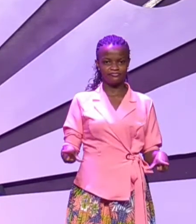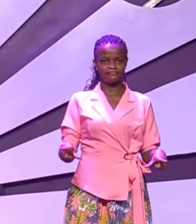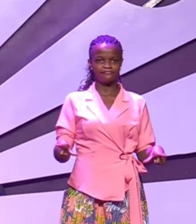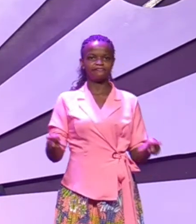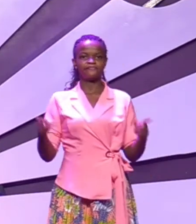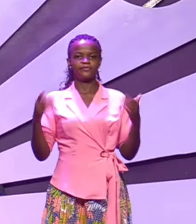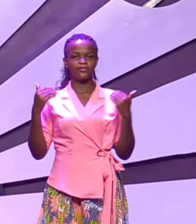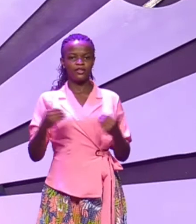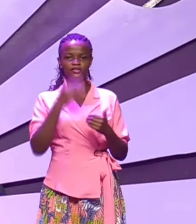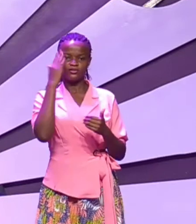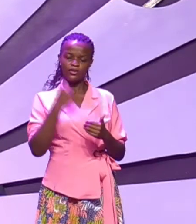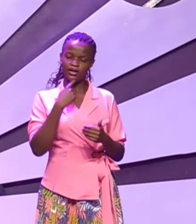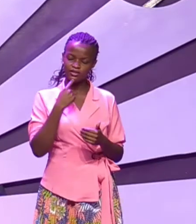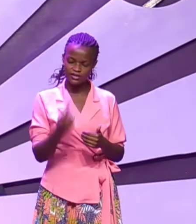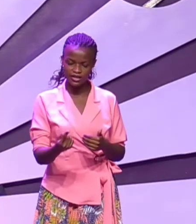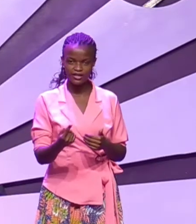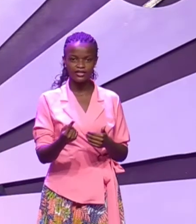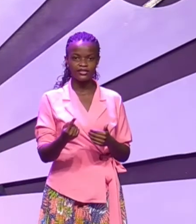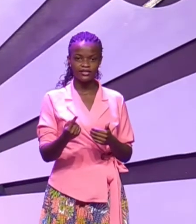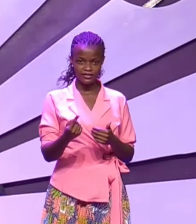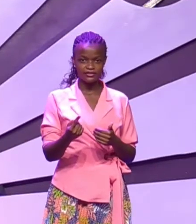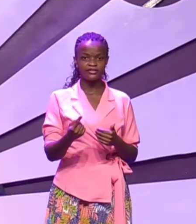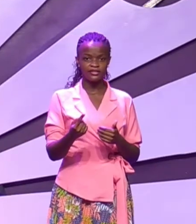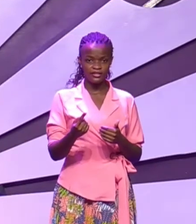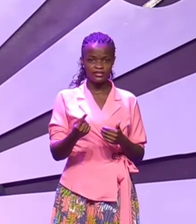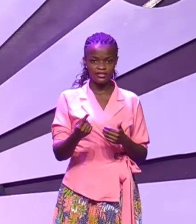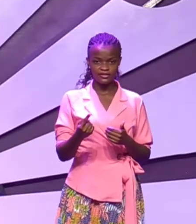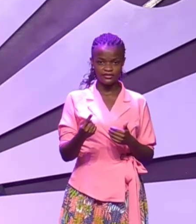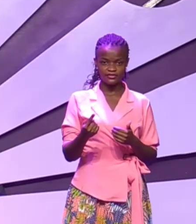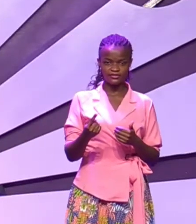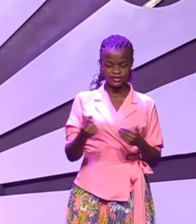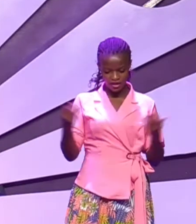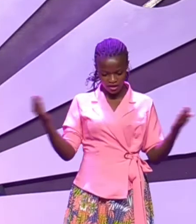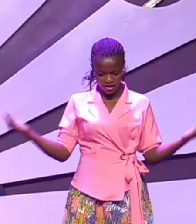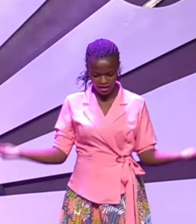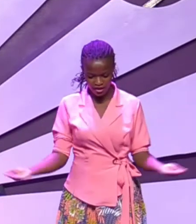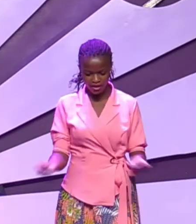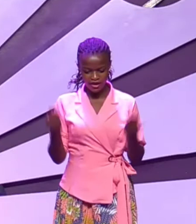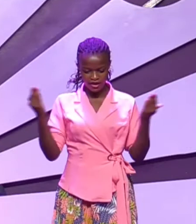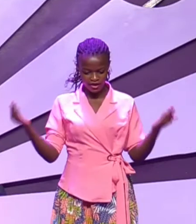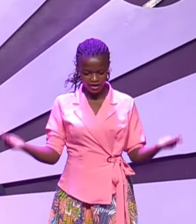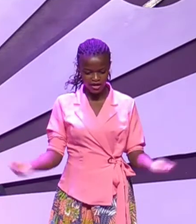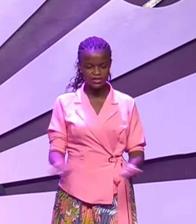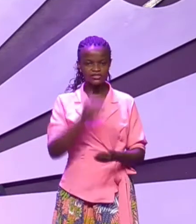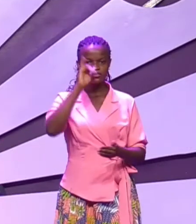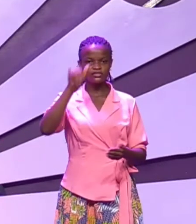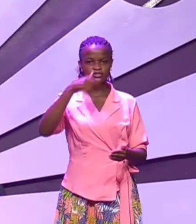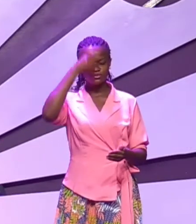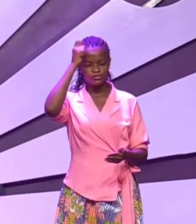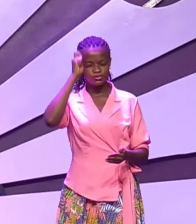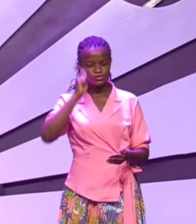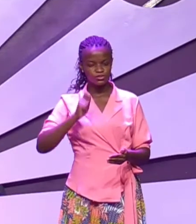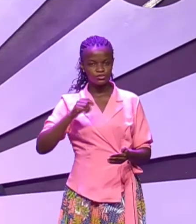land. That's why I say and encourage more Joshua was better than a decorated